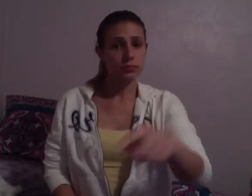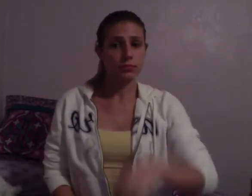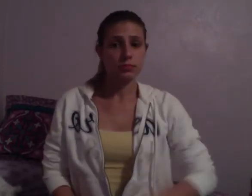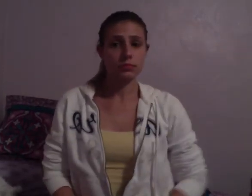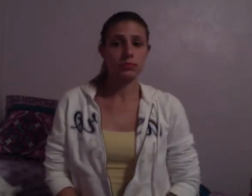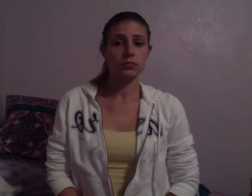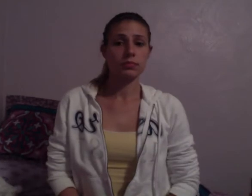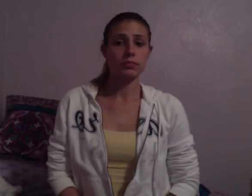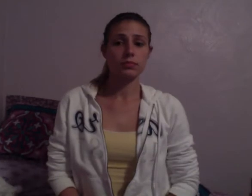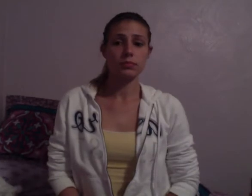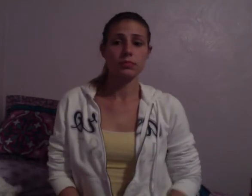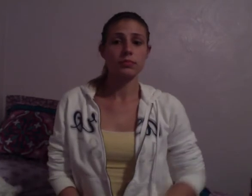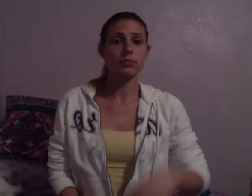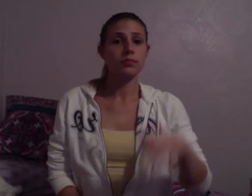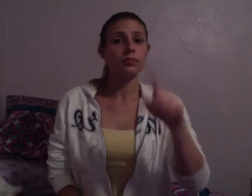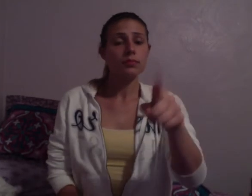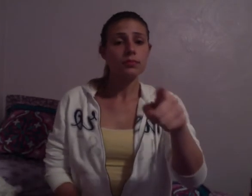I'm going in the lab. I'm not watching.